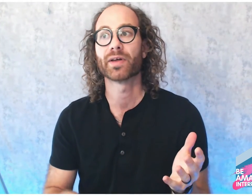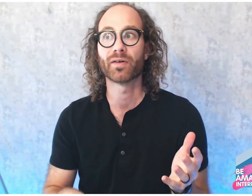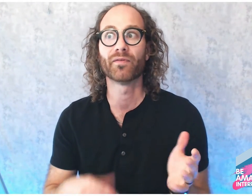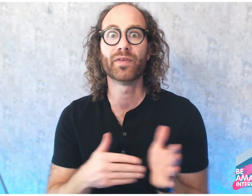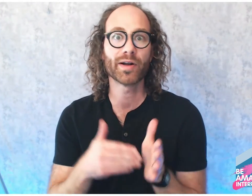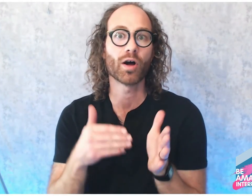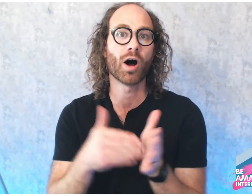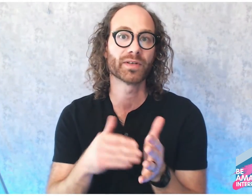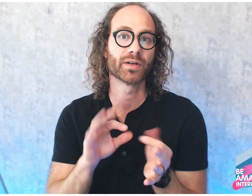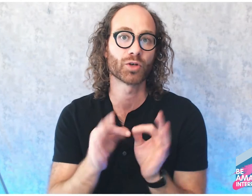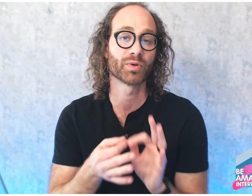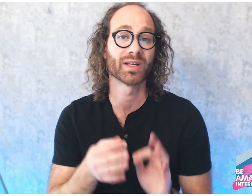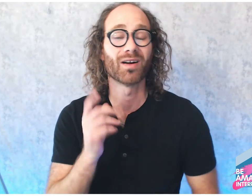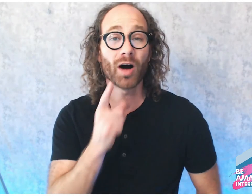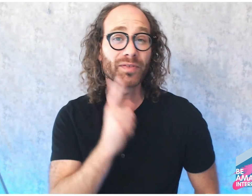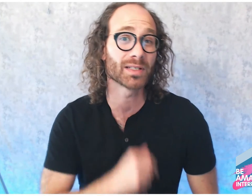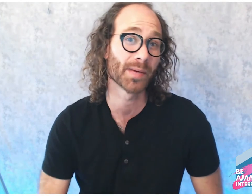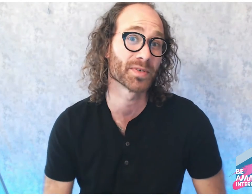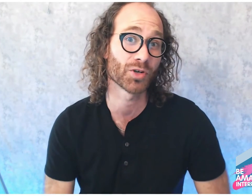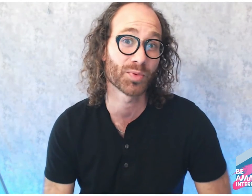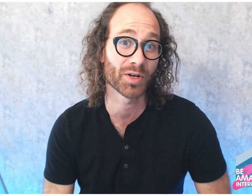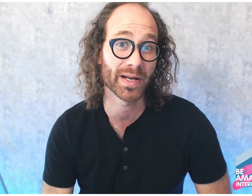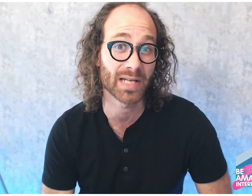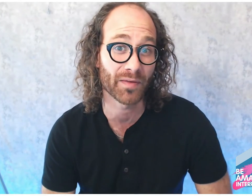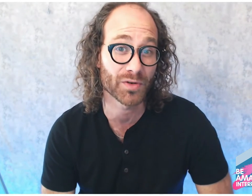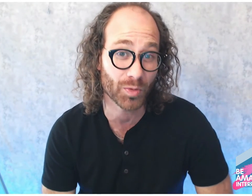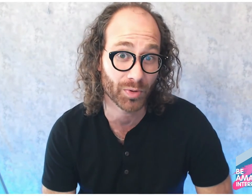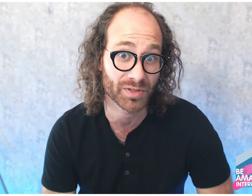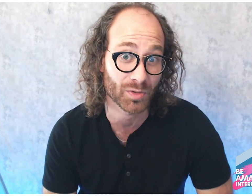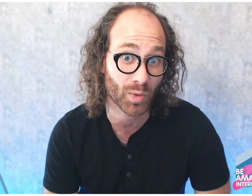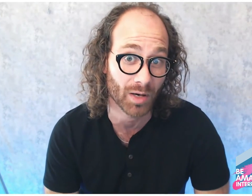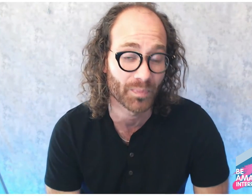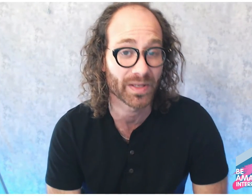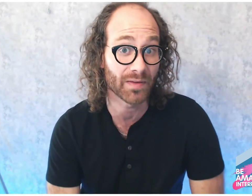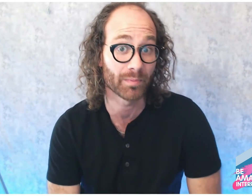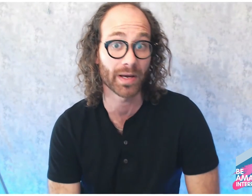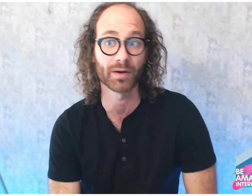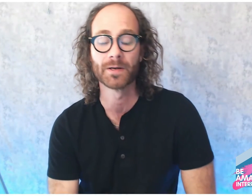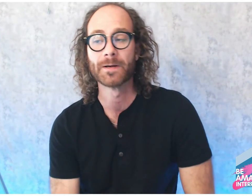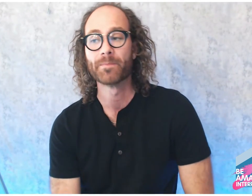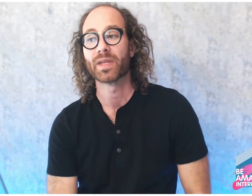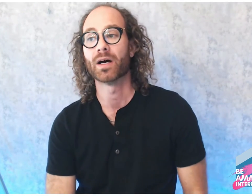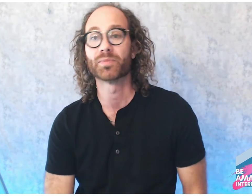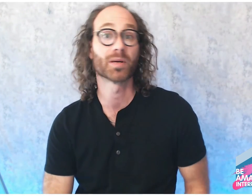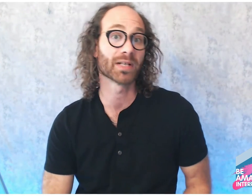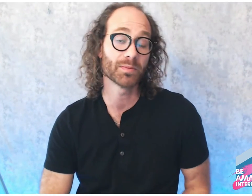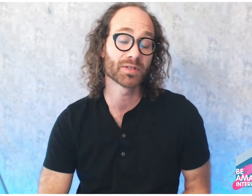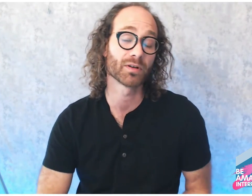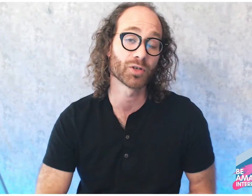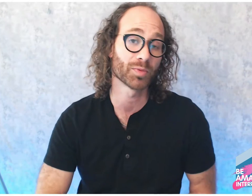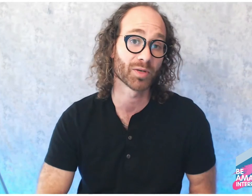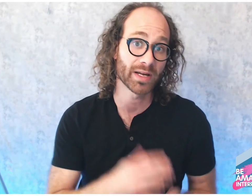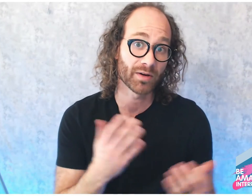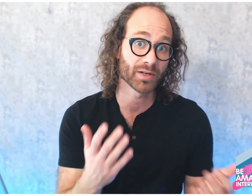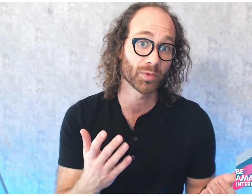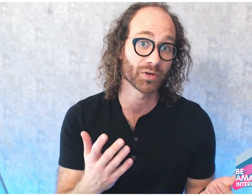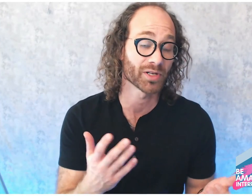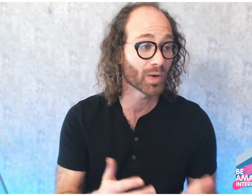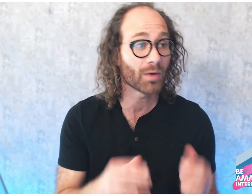very often interpreted, oftentimes interpreted by deaf interpreters as well, even better. Sometimes they're interpreted by hearing interpreters as well. But